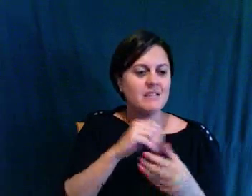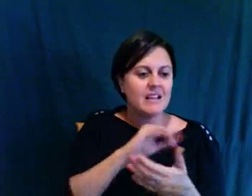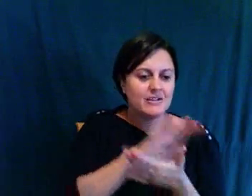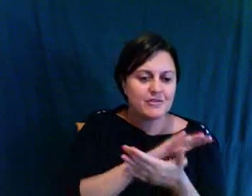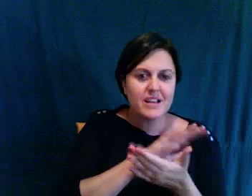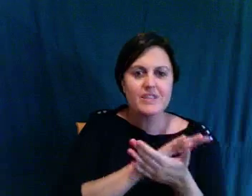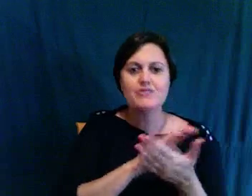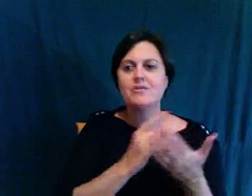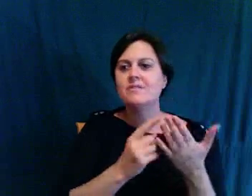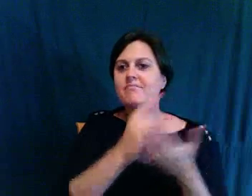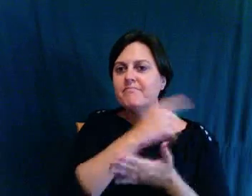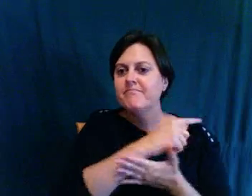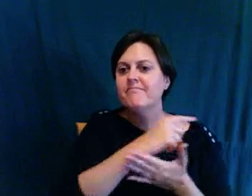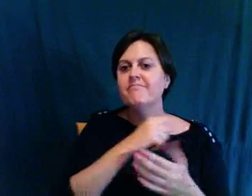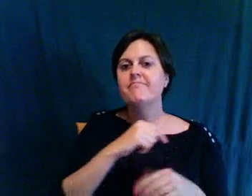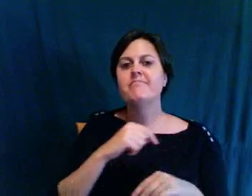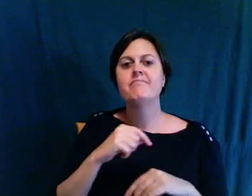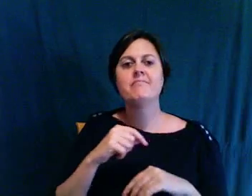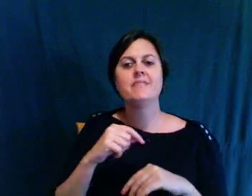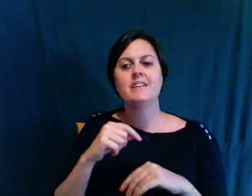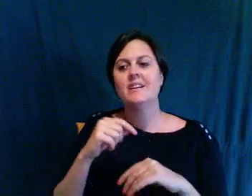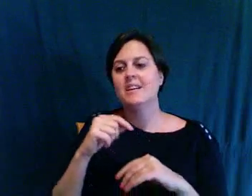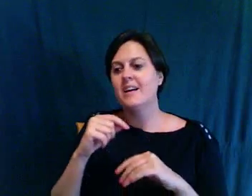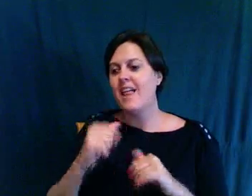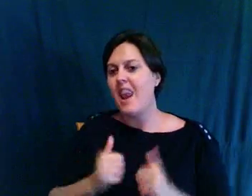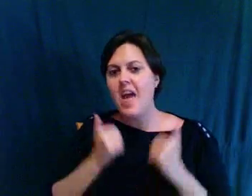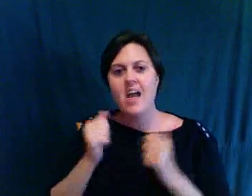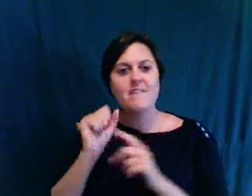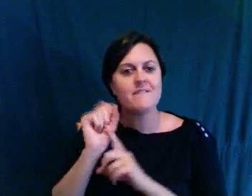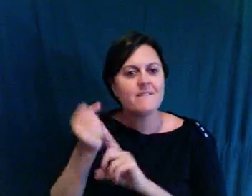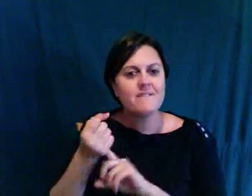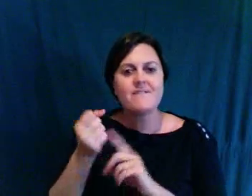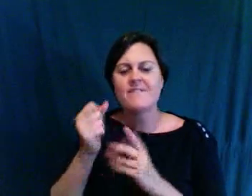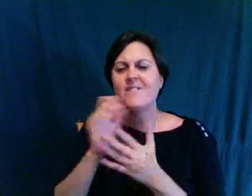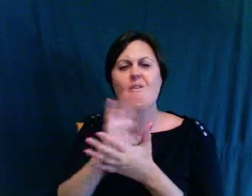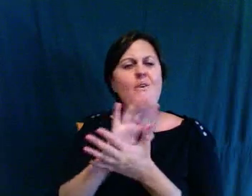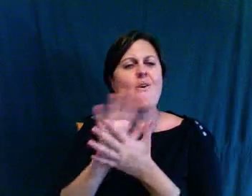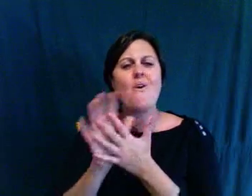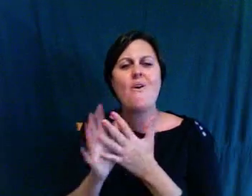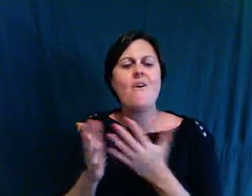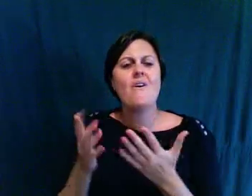by virtue of our life circumstances, that in and of itself is the plan.